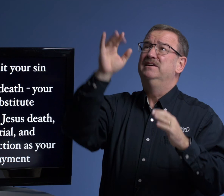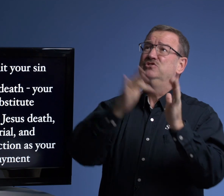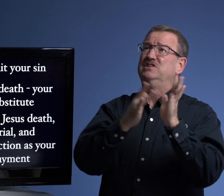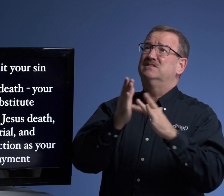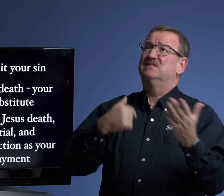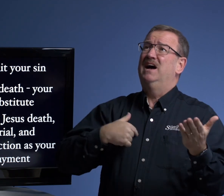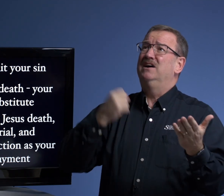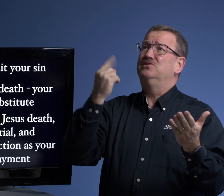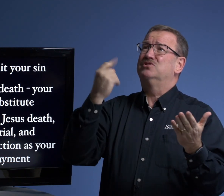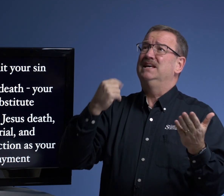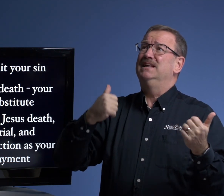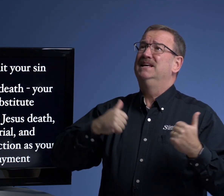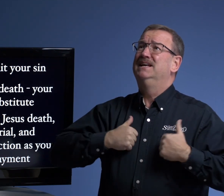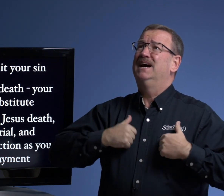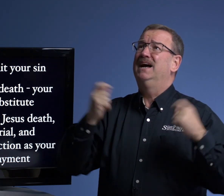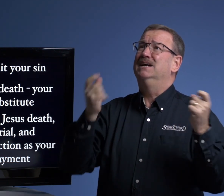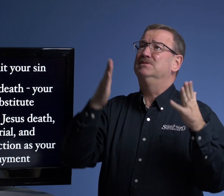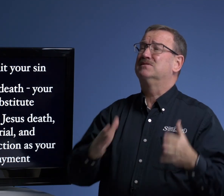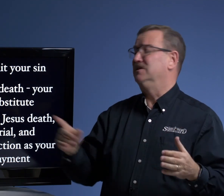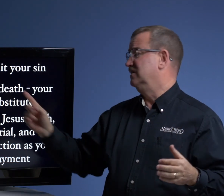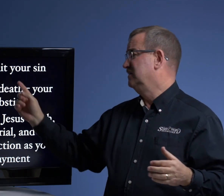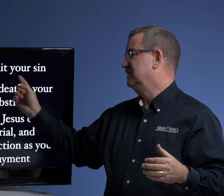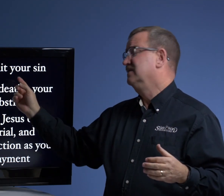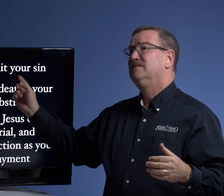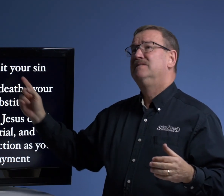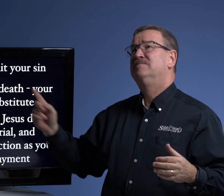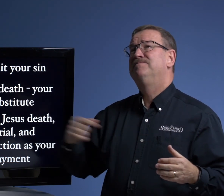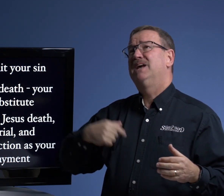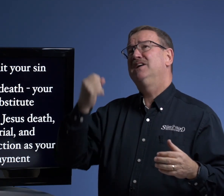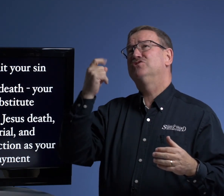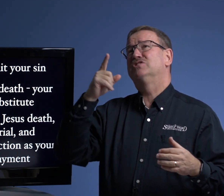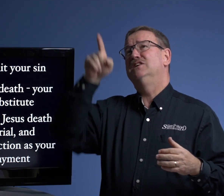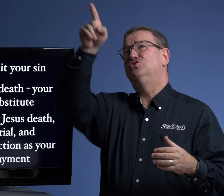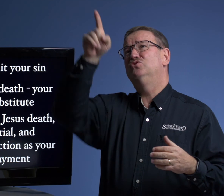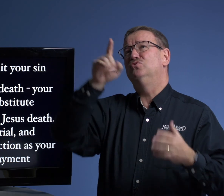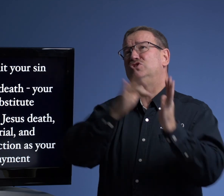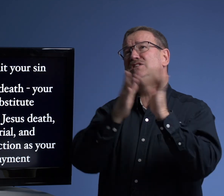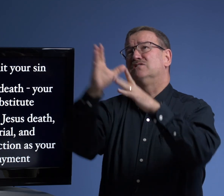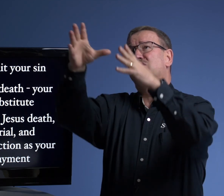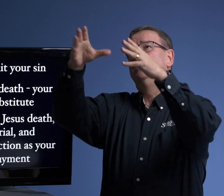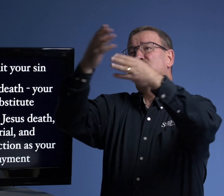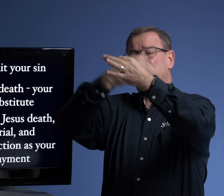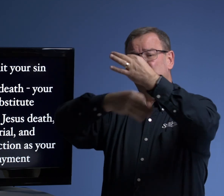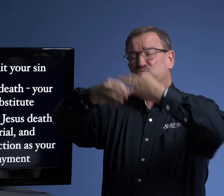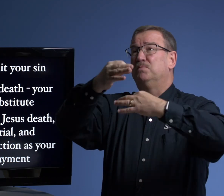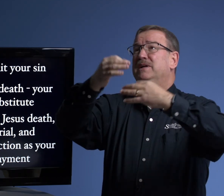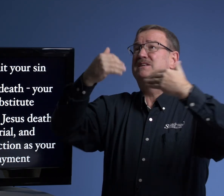Jesus, I understand I am a sinner. I understand you, Jesus. You replaced